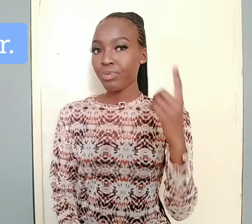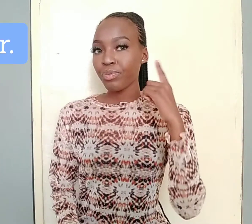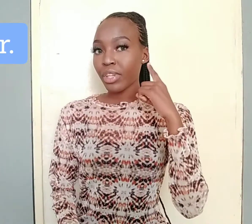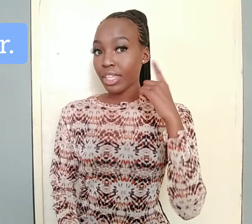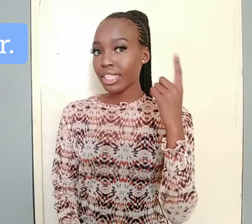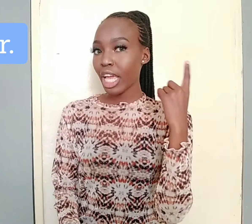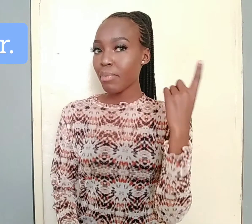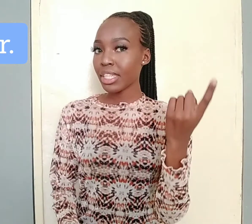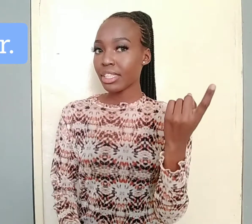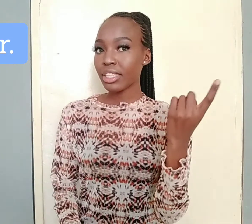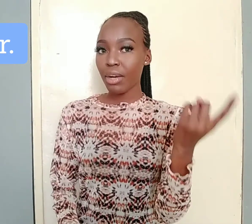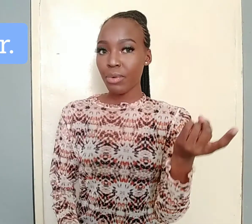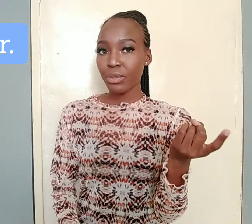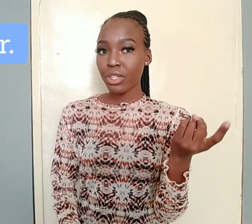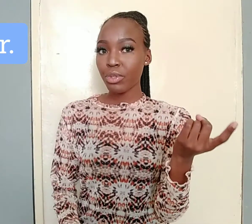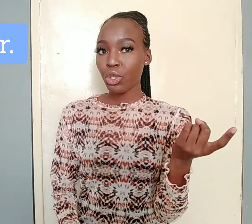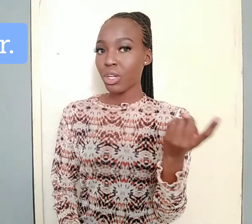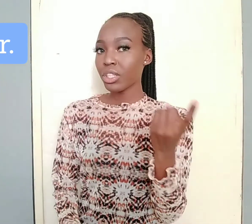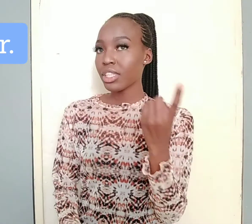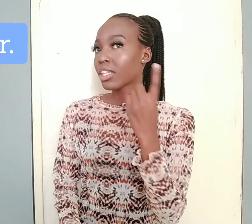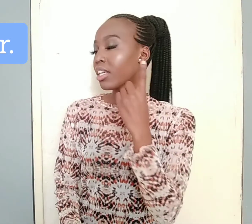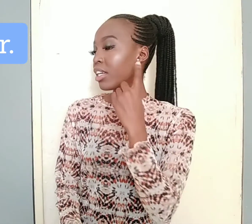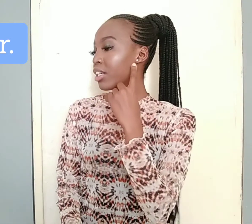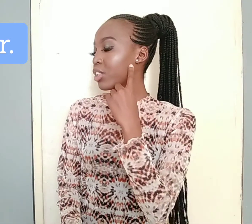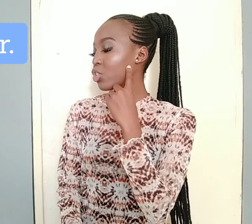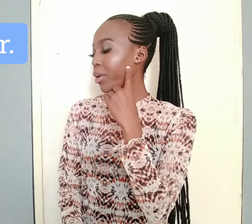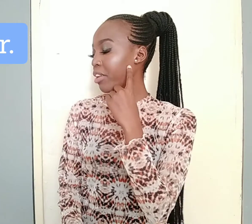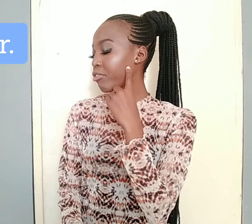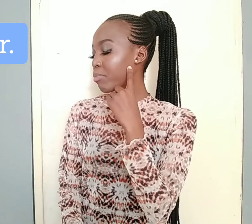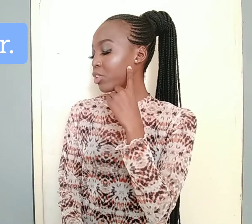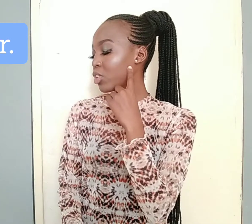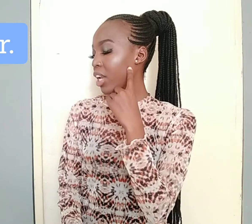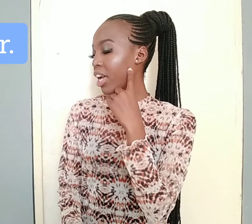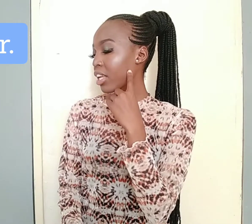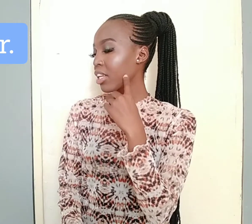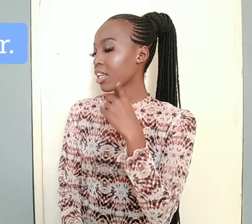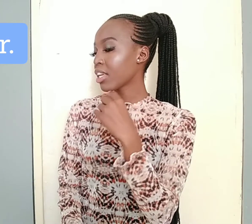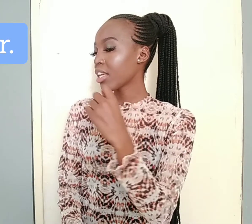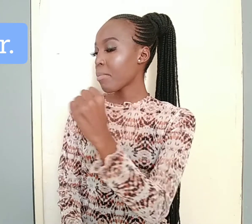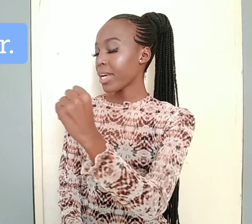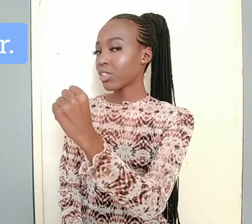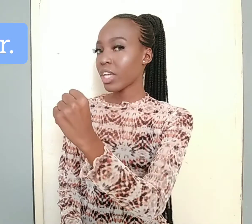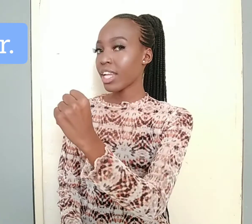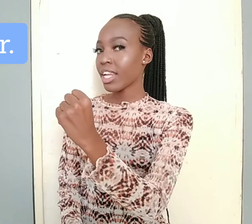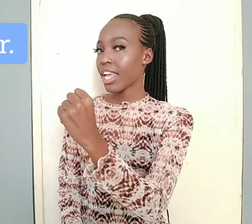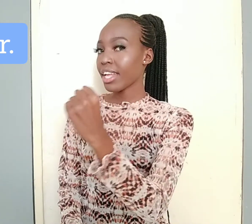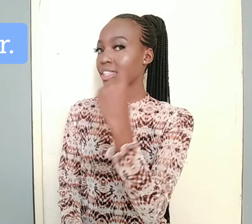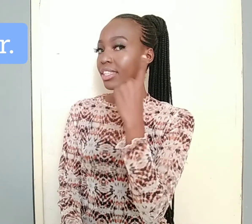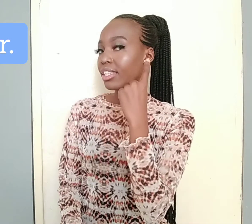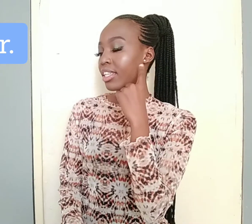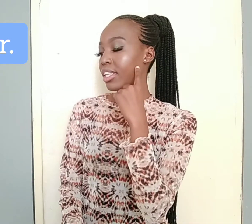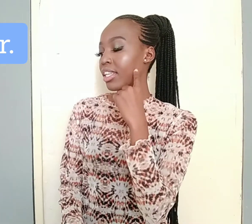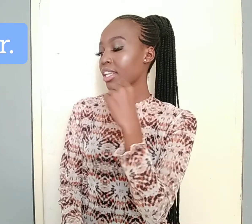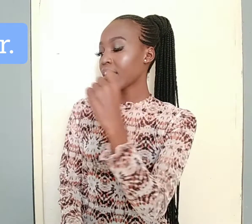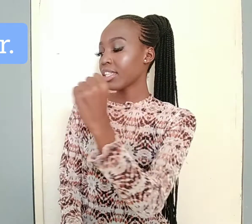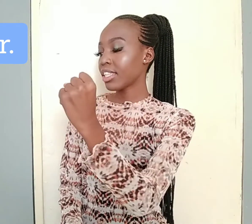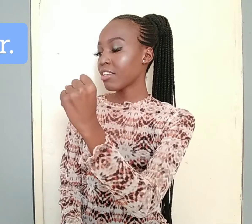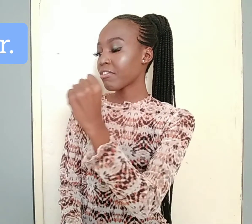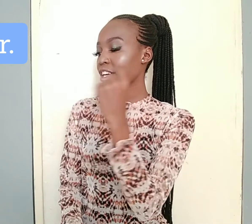The same as what we did with gold. Draw it from your jawline, but it's going to end in an S. Silver.